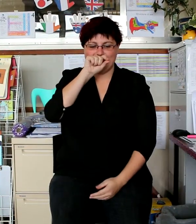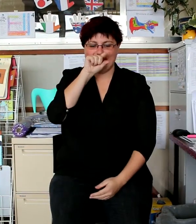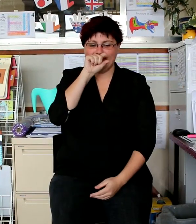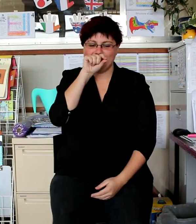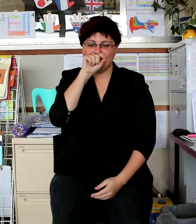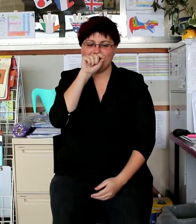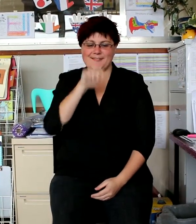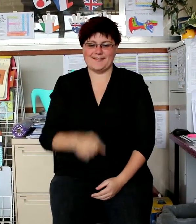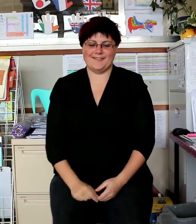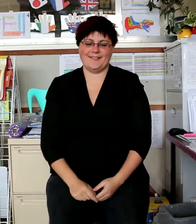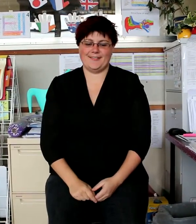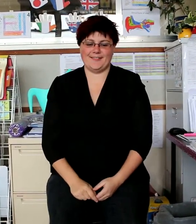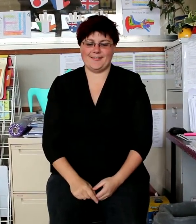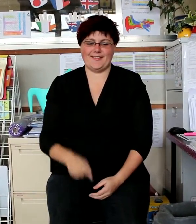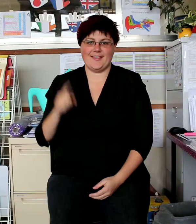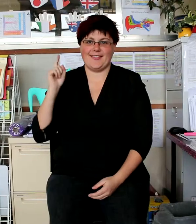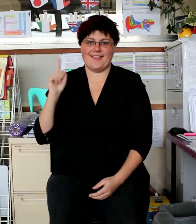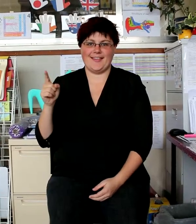Save the birds,